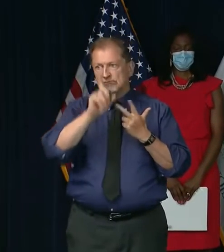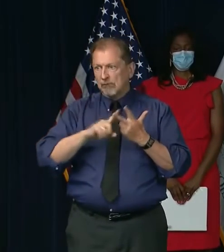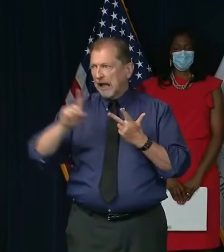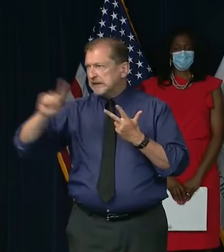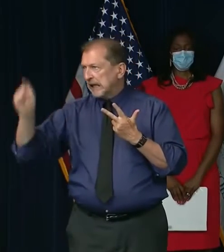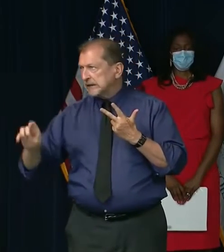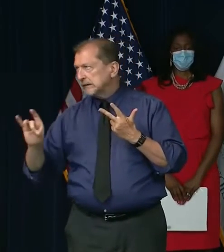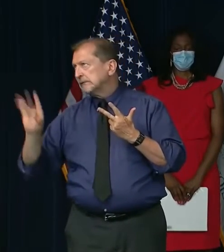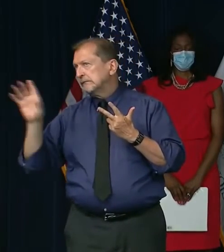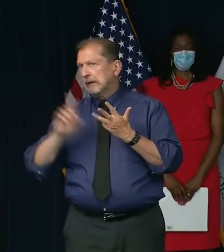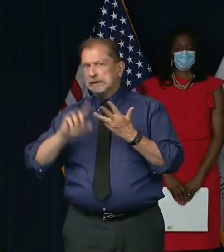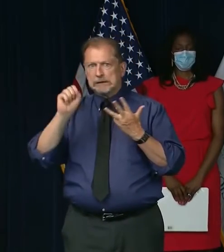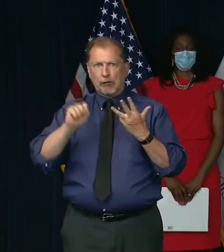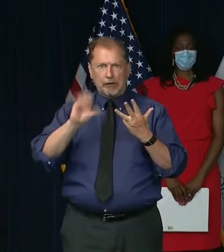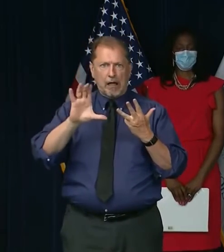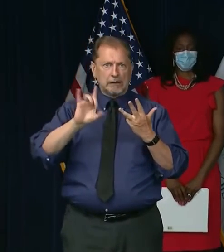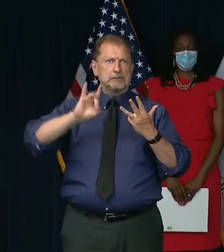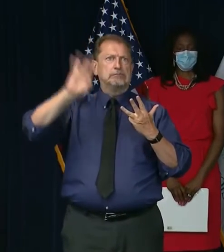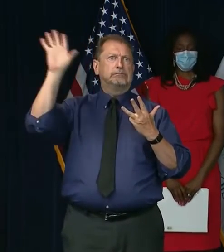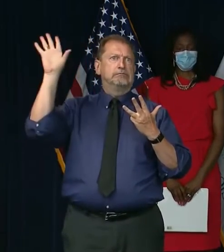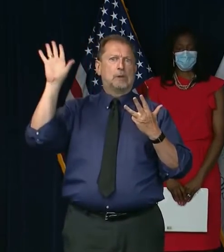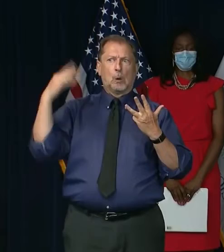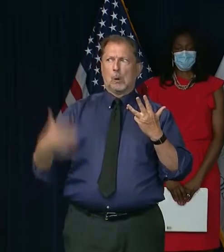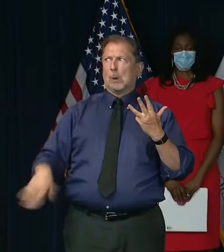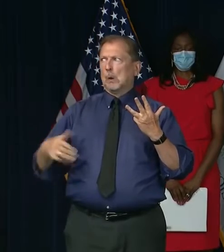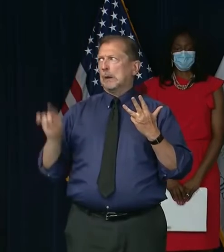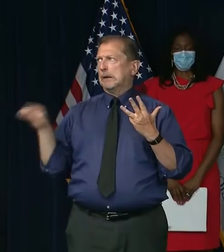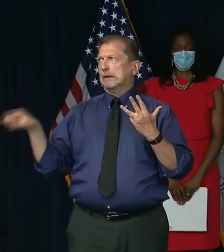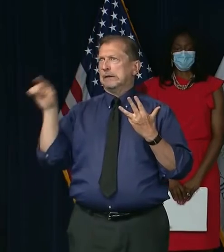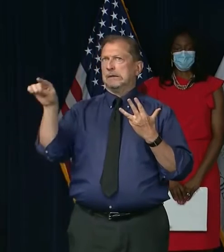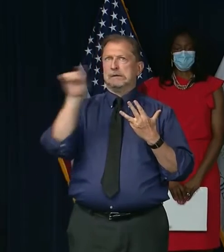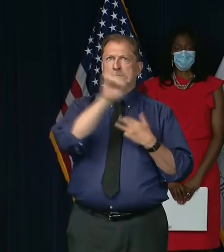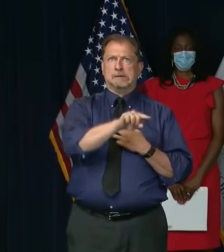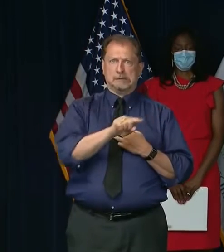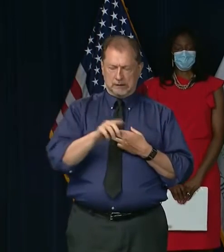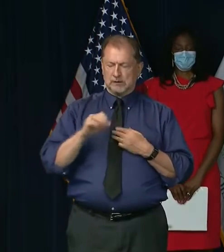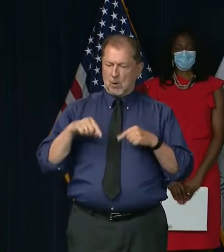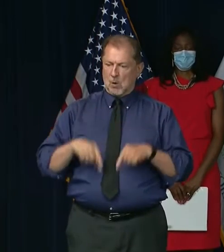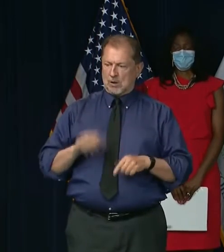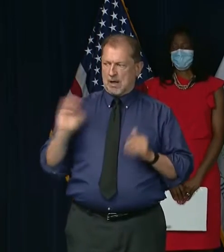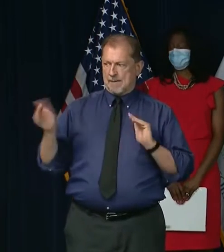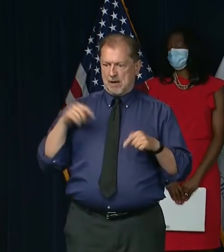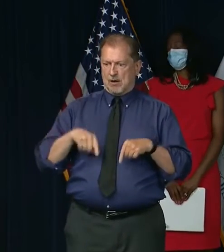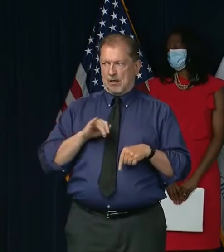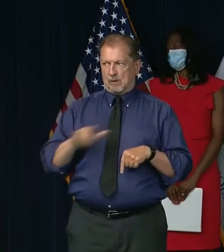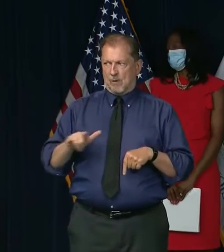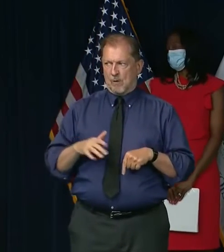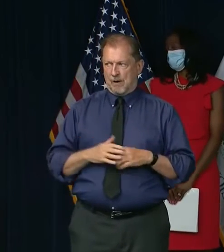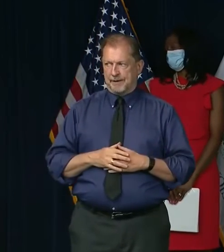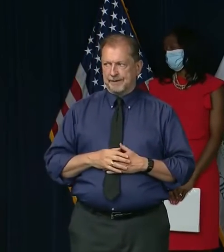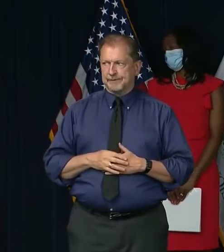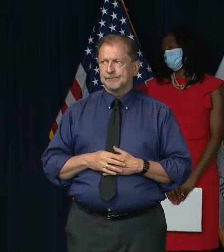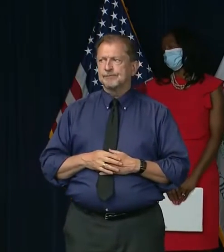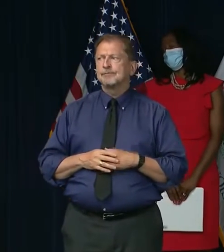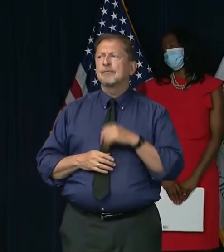not, you know, ask questions, are we getting it right? Sorry, the first part of the question was just – It was the – what's the benchmarks that you were